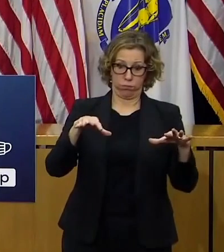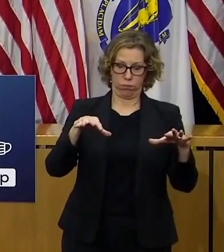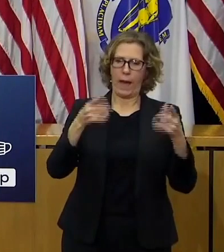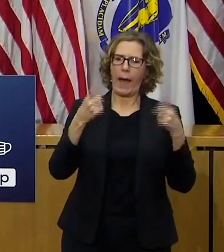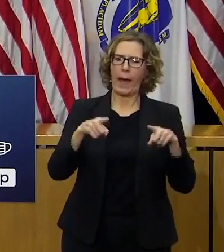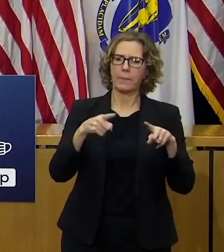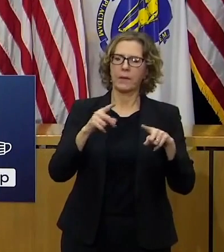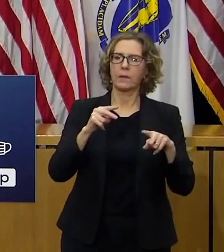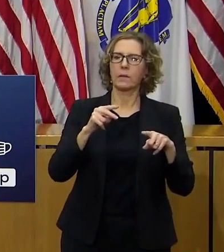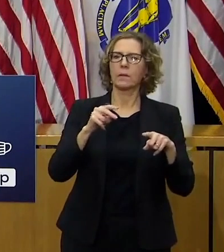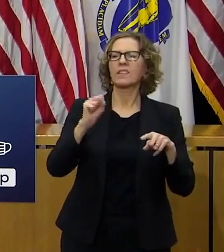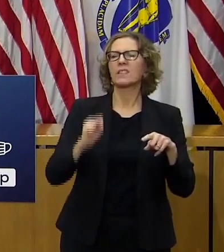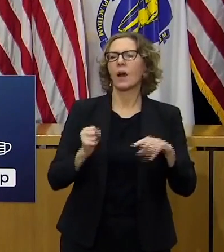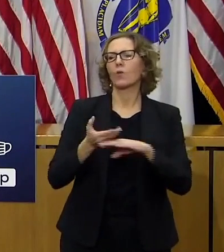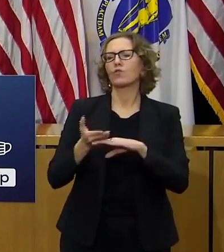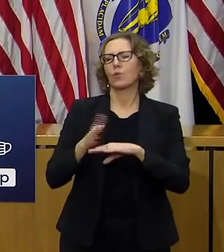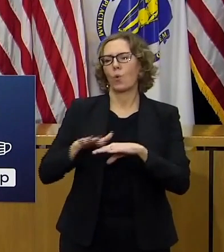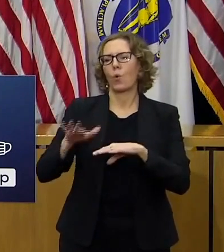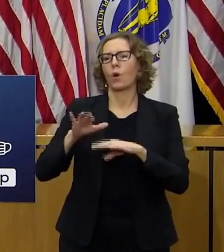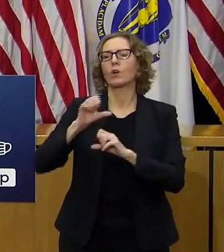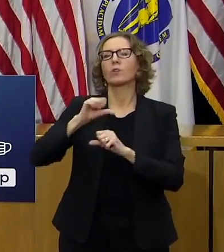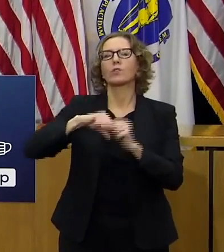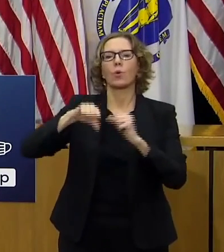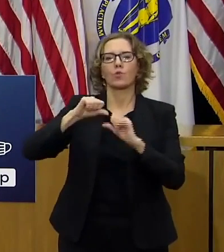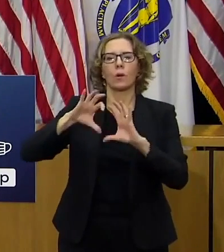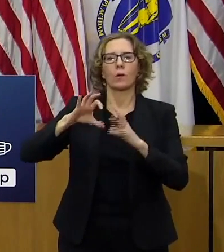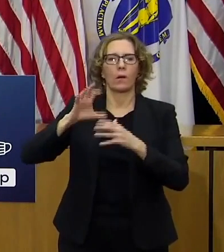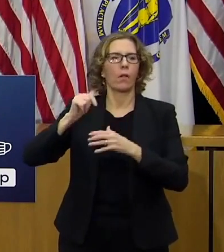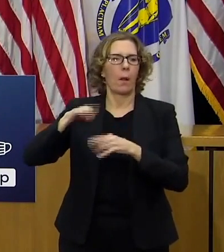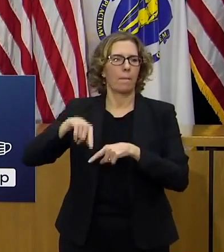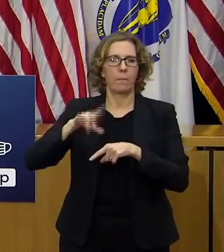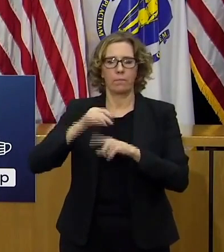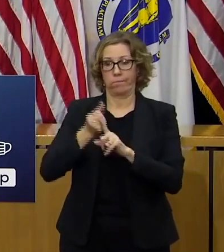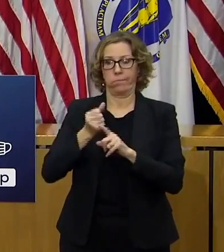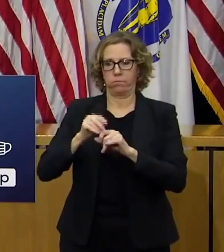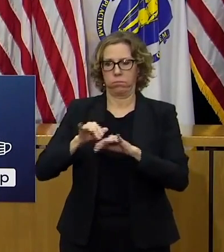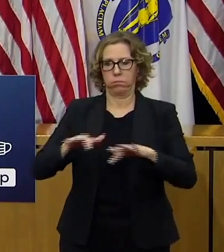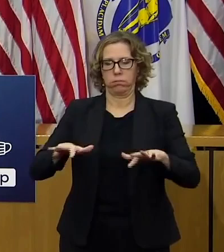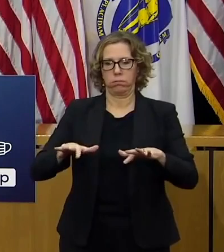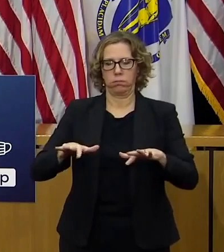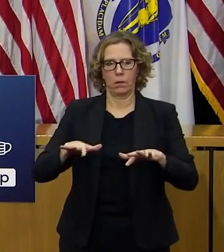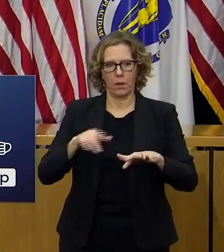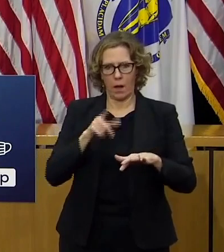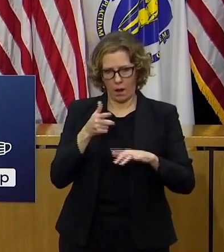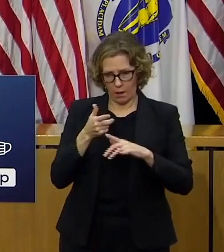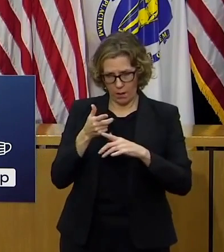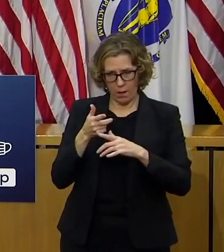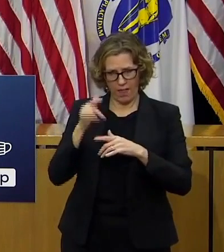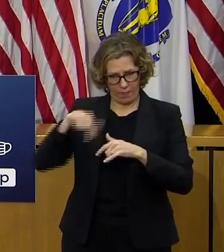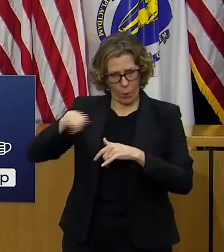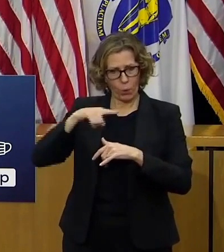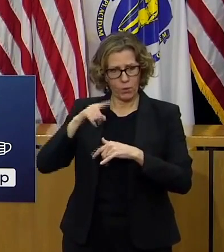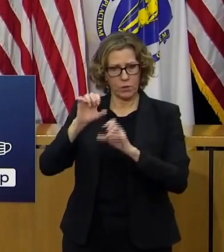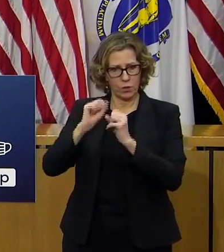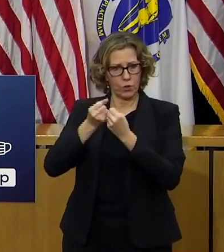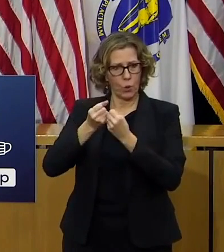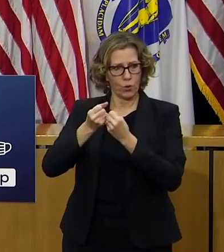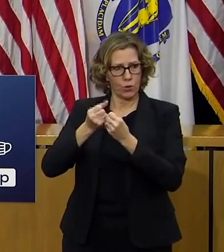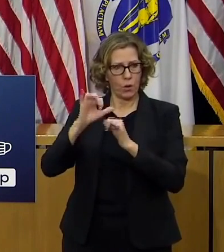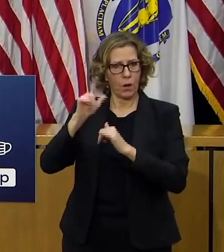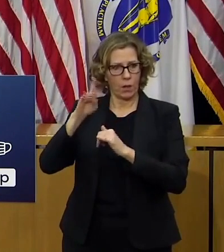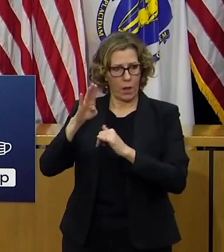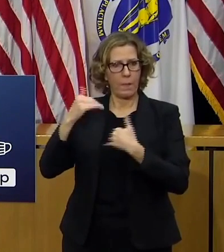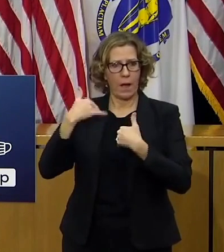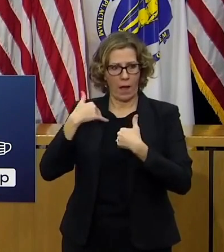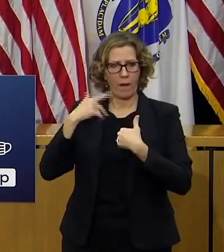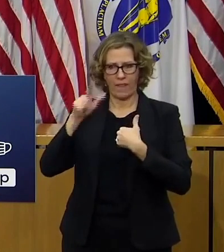outbreaks in the social clubs they're subject to the same guidelines and restrictions stay tuned